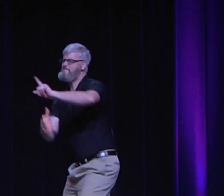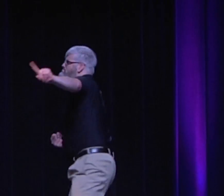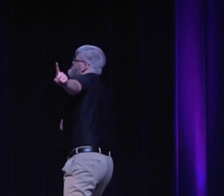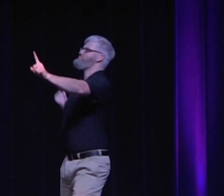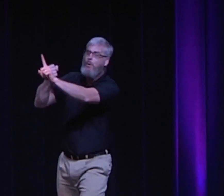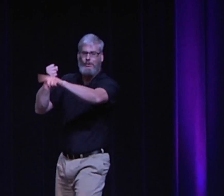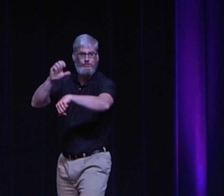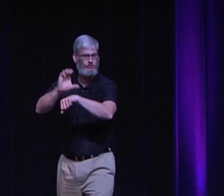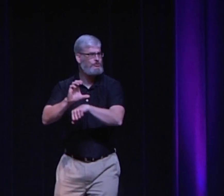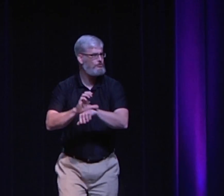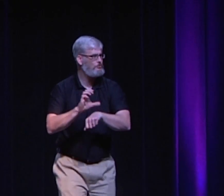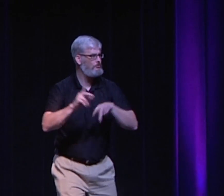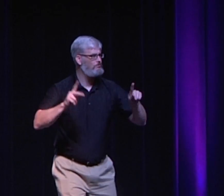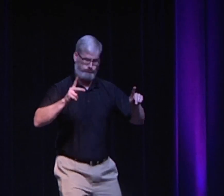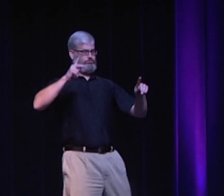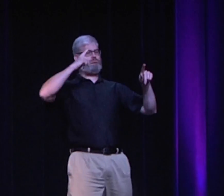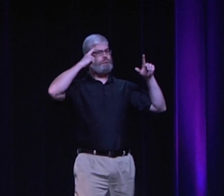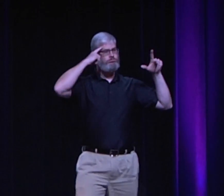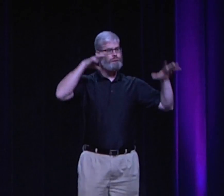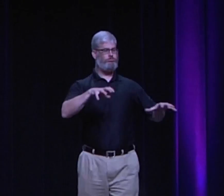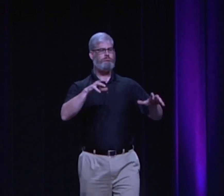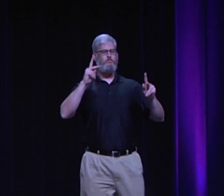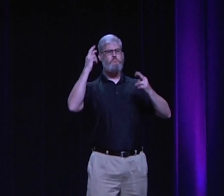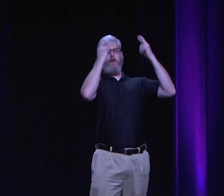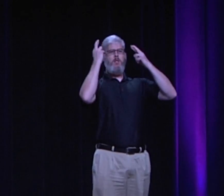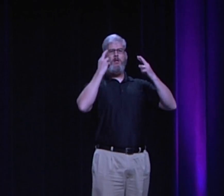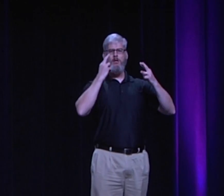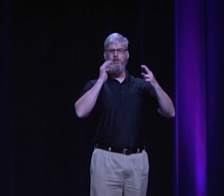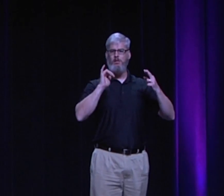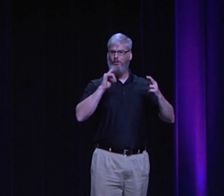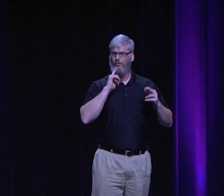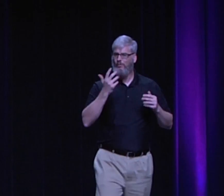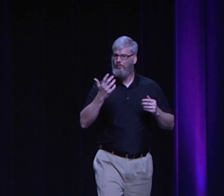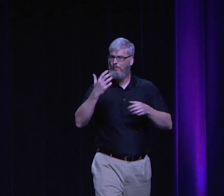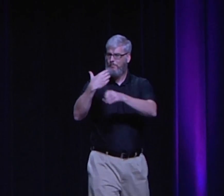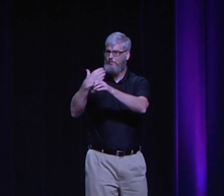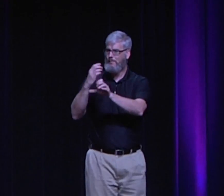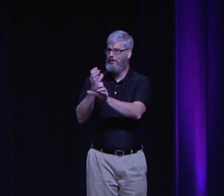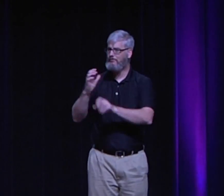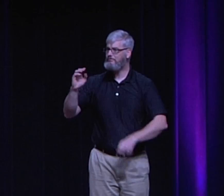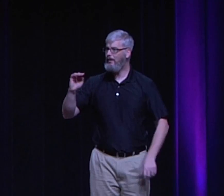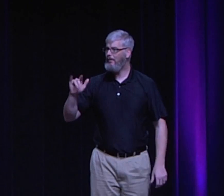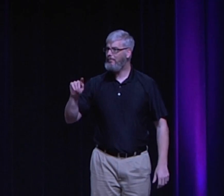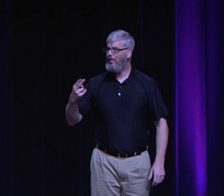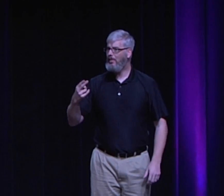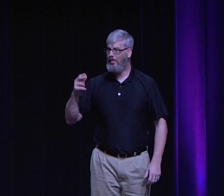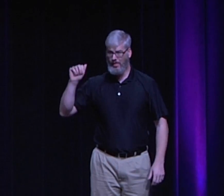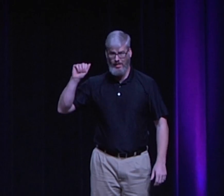Darwinism and Darwin. And Darwin's theory had a huge impact on the church. They started to